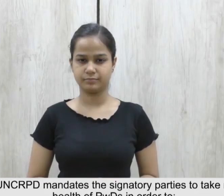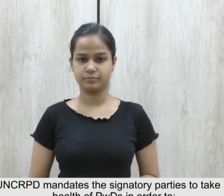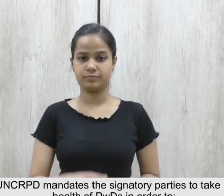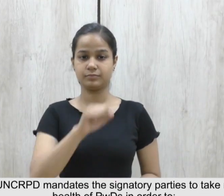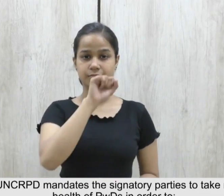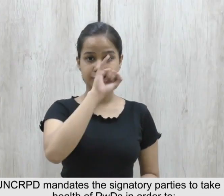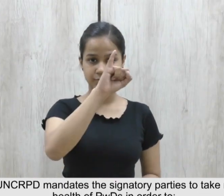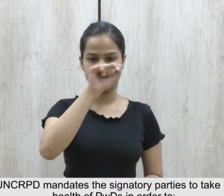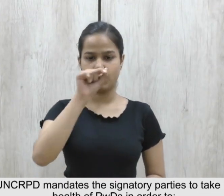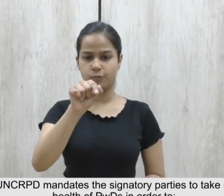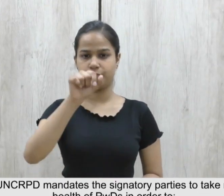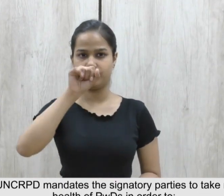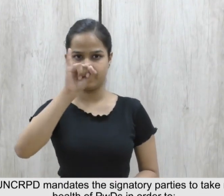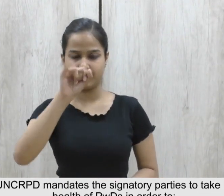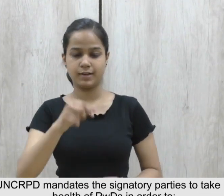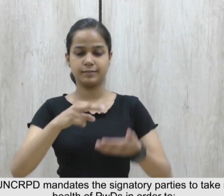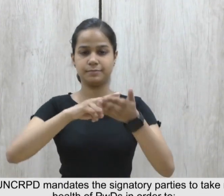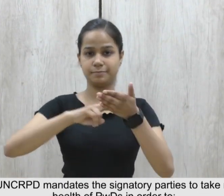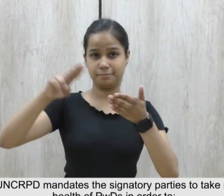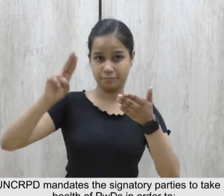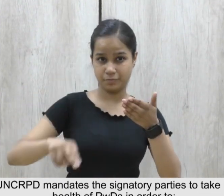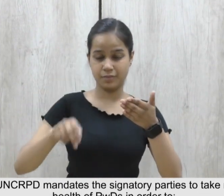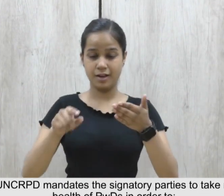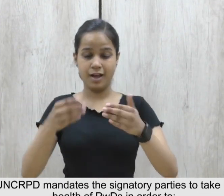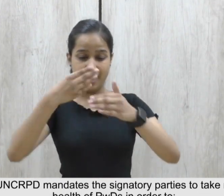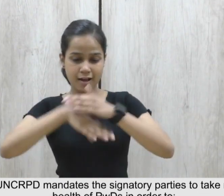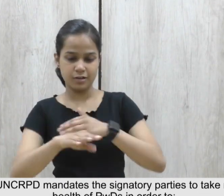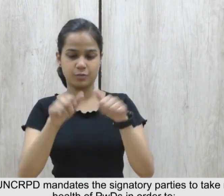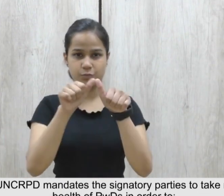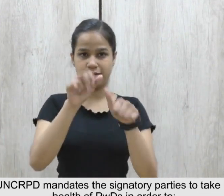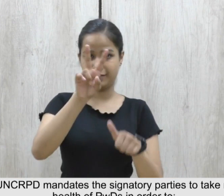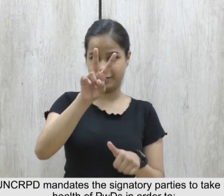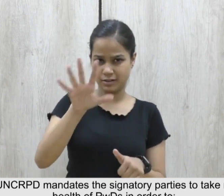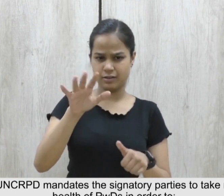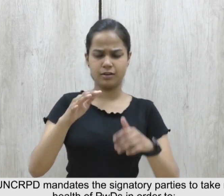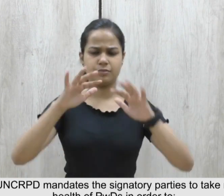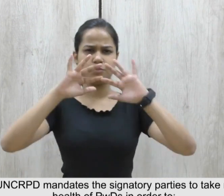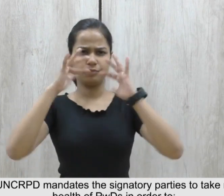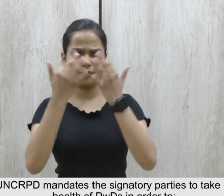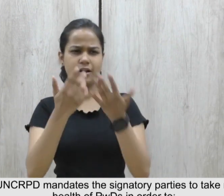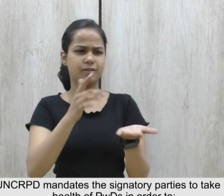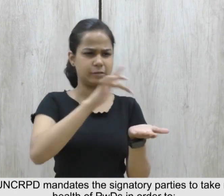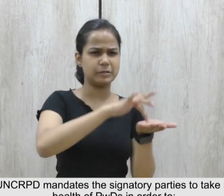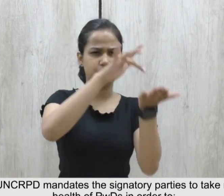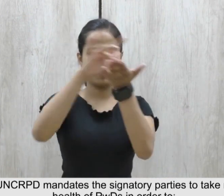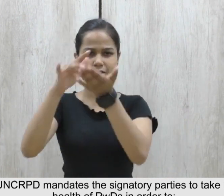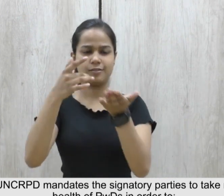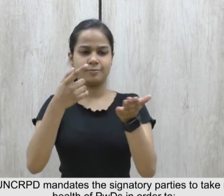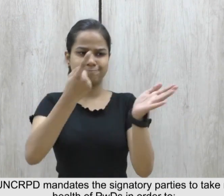6.6 Article 25 of the UNCRPD mandates the signatory parties to take measures